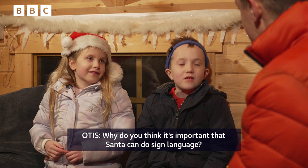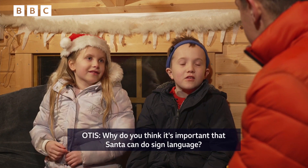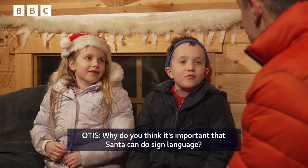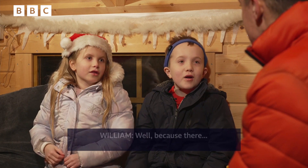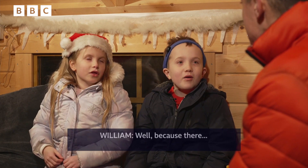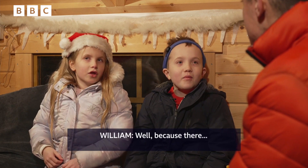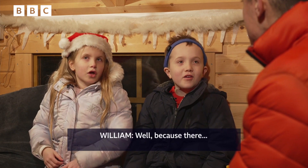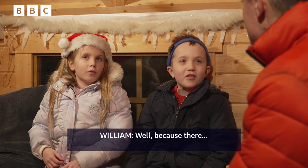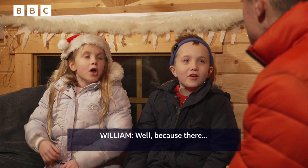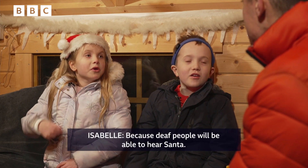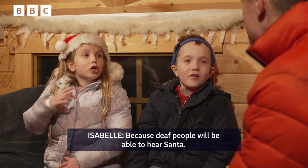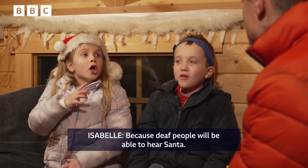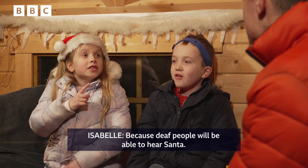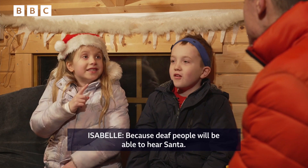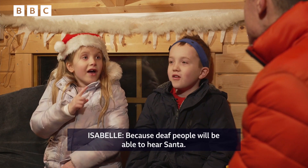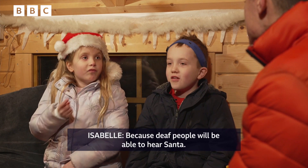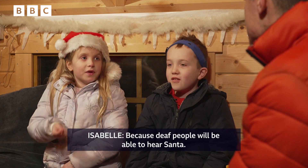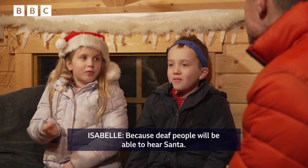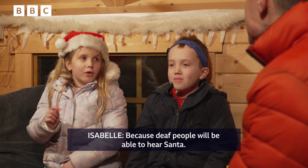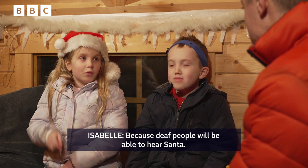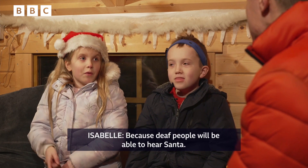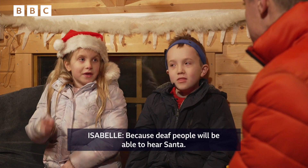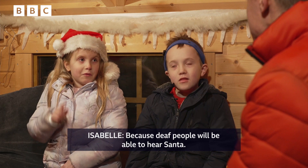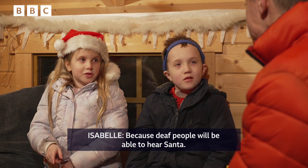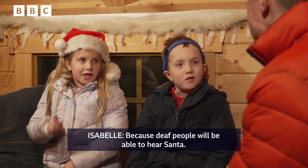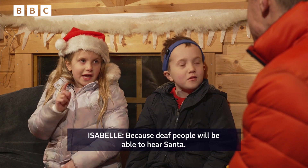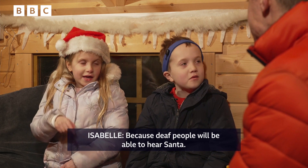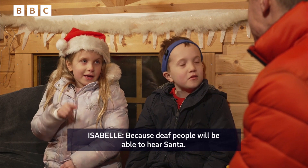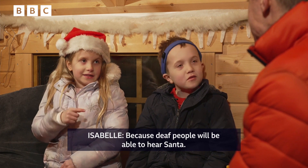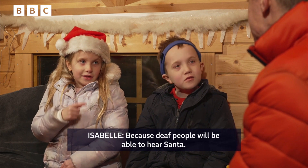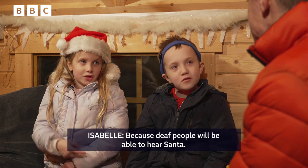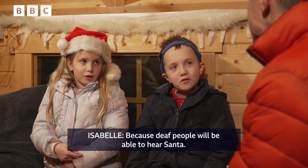language? Well, because deaf people won't be able to hear Santa.